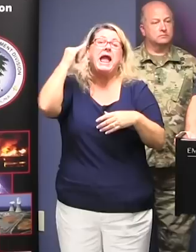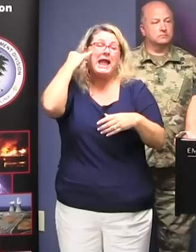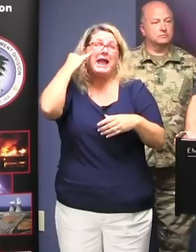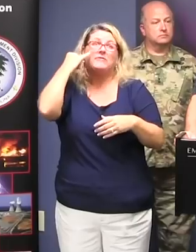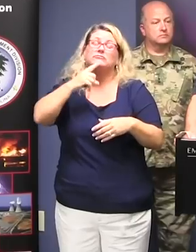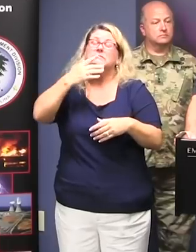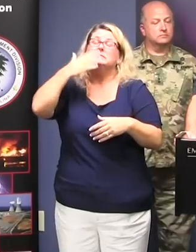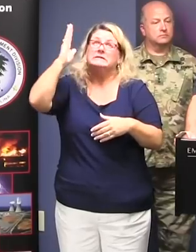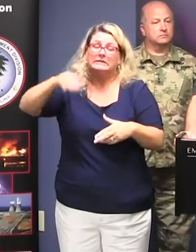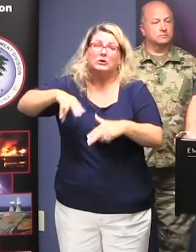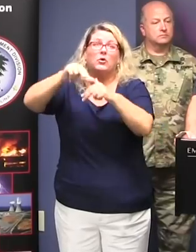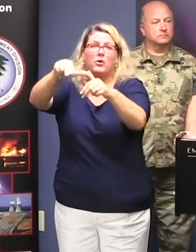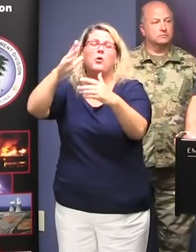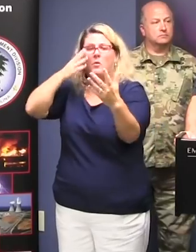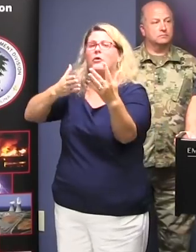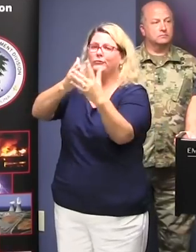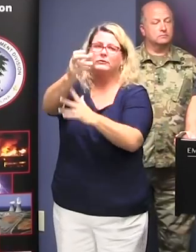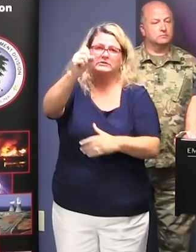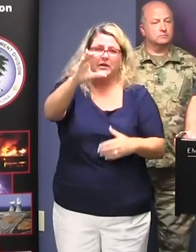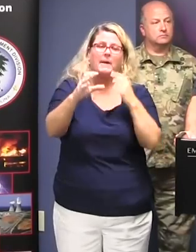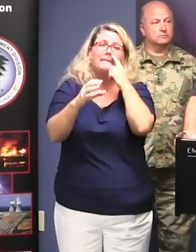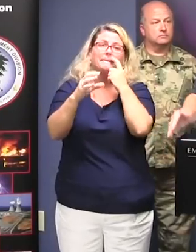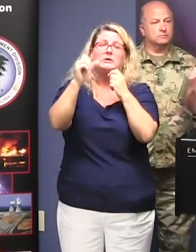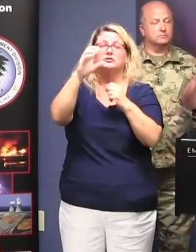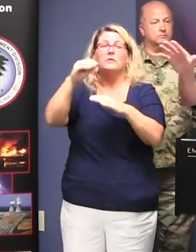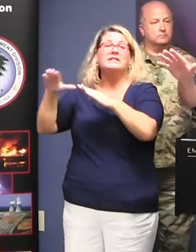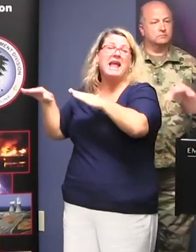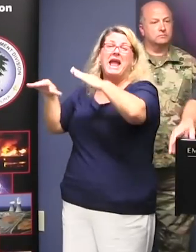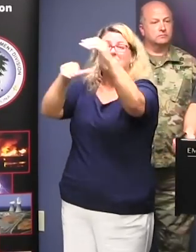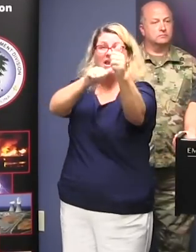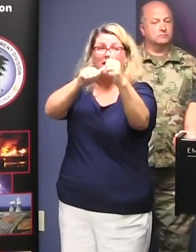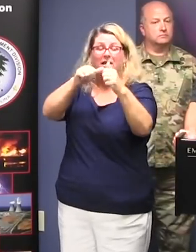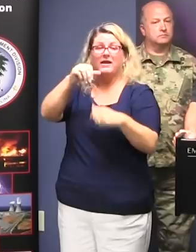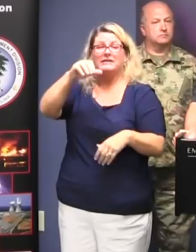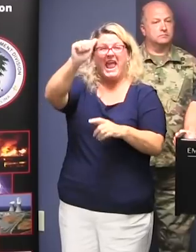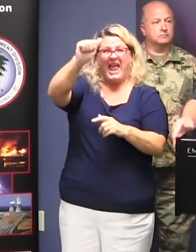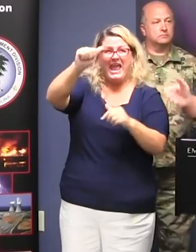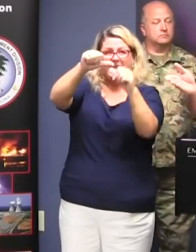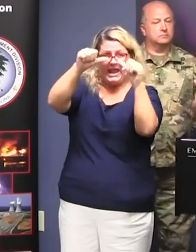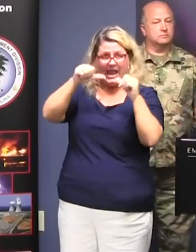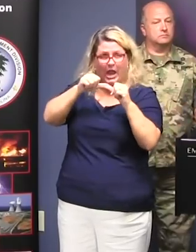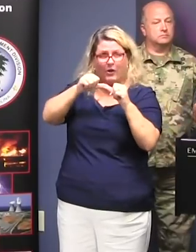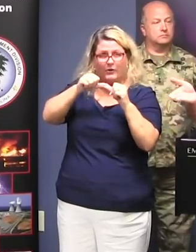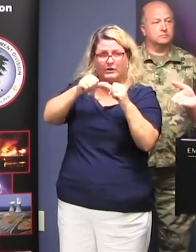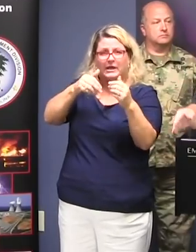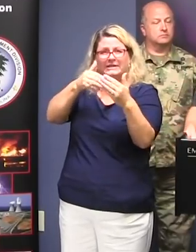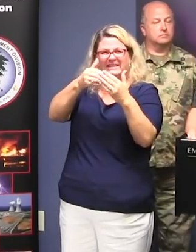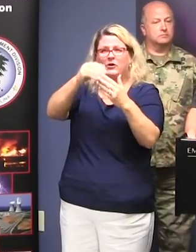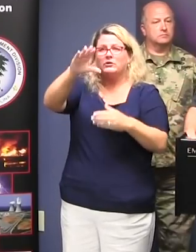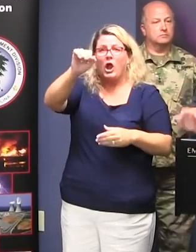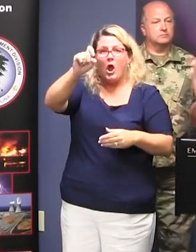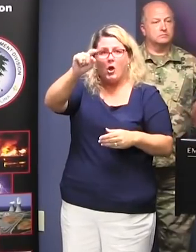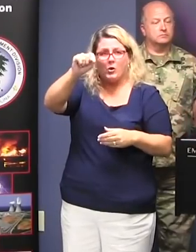a stronger storm. So generally what we call the evacuation zone, the alphas, the A areas, are the ones that are located right along the